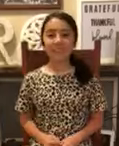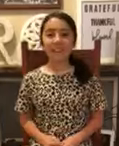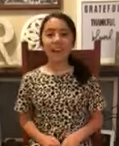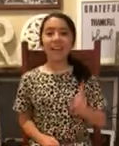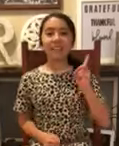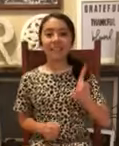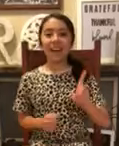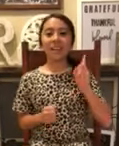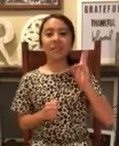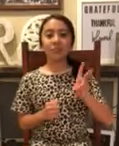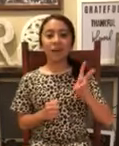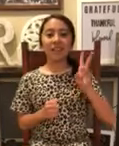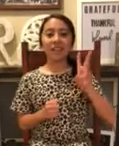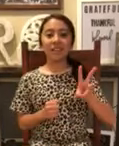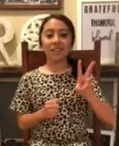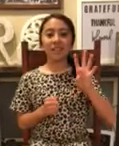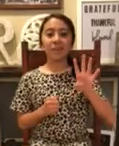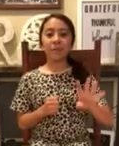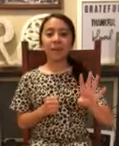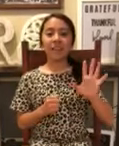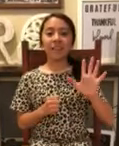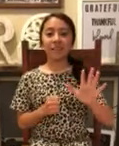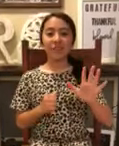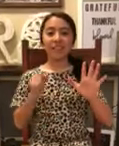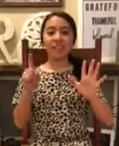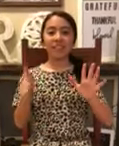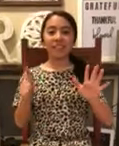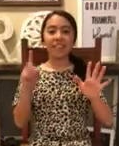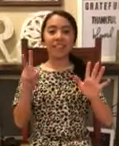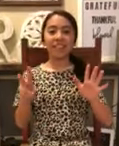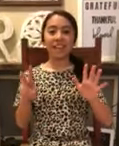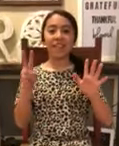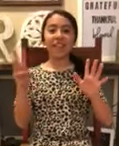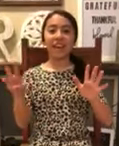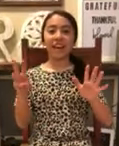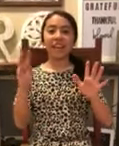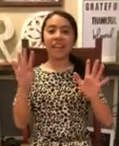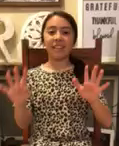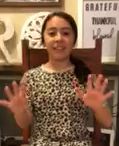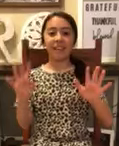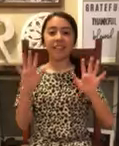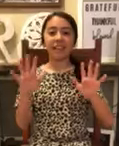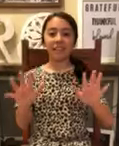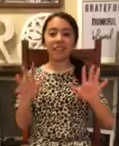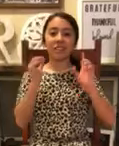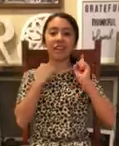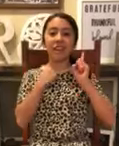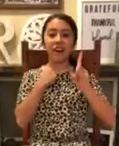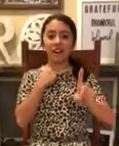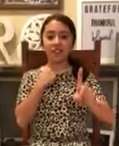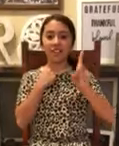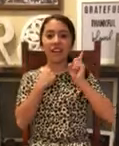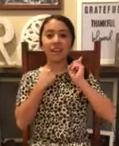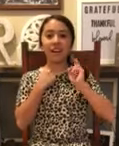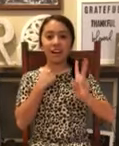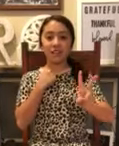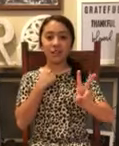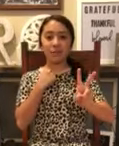10, 20, 30, 40, 50, 60, 70, 80, 90, 100, 110, 120,